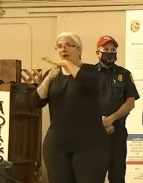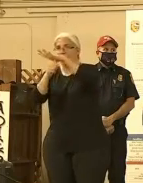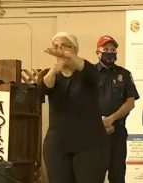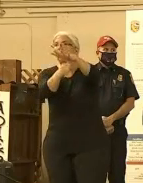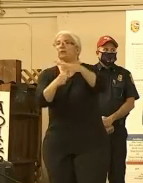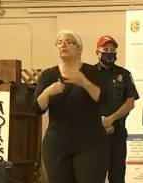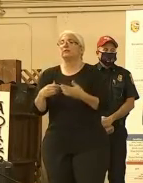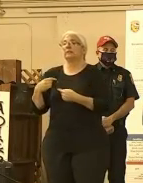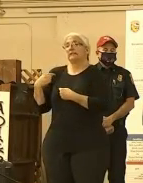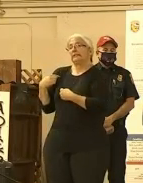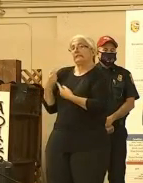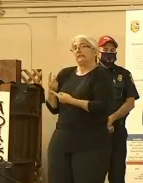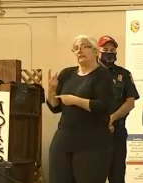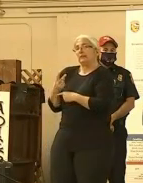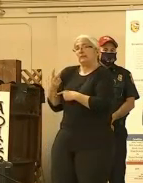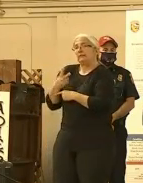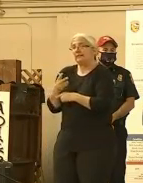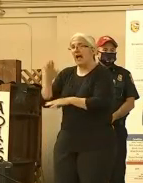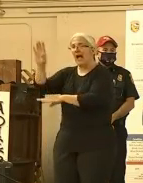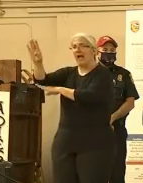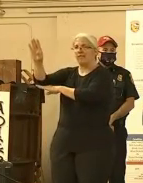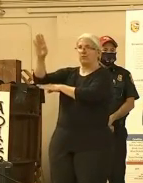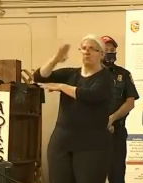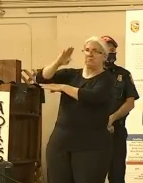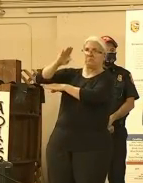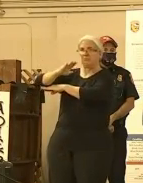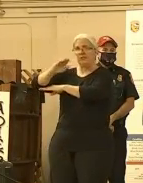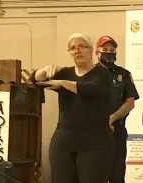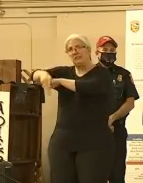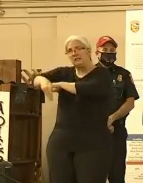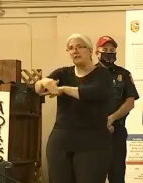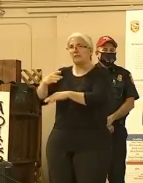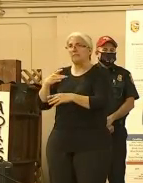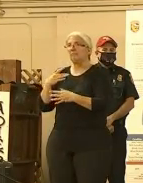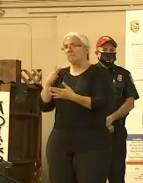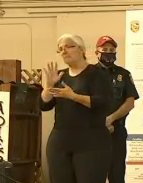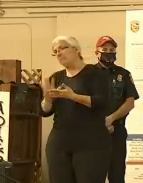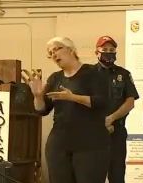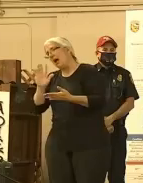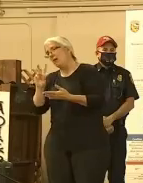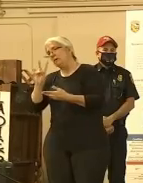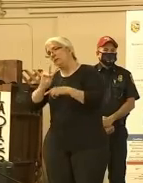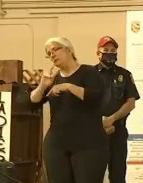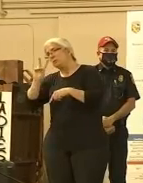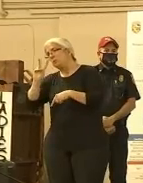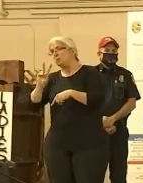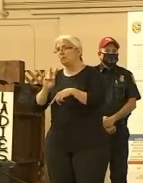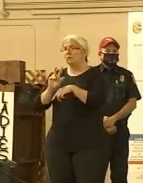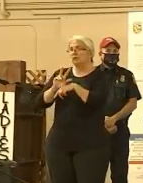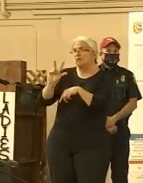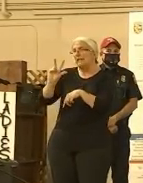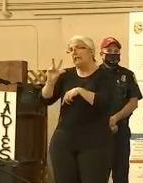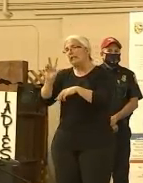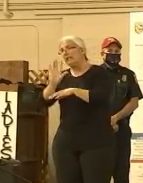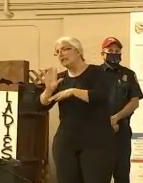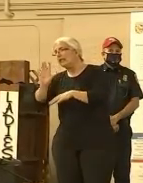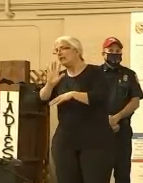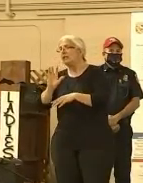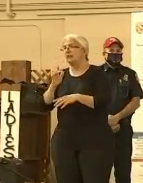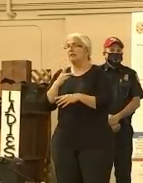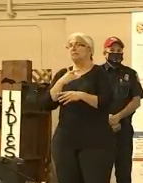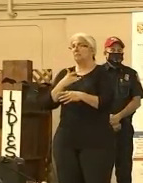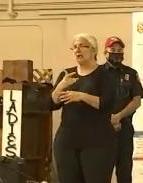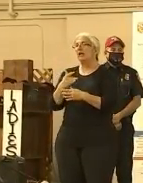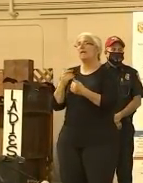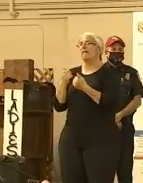in that late afternoon, early afternoon area from around 2 o'clock to 2.30 to 3 o'clock, the fires get up and the fire behavior stands up